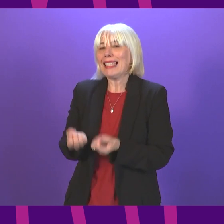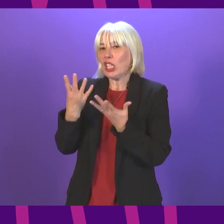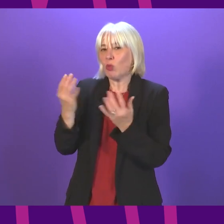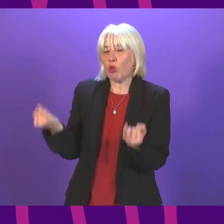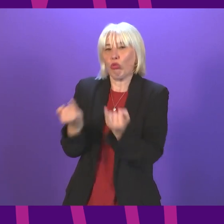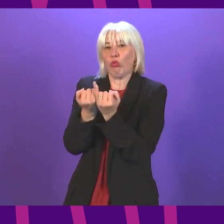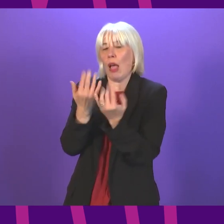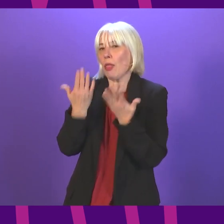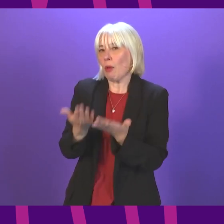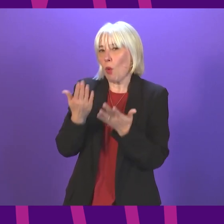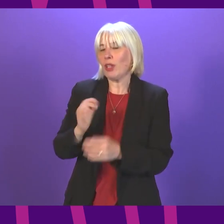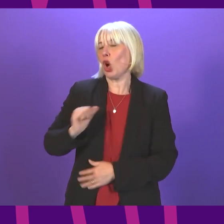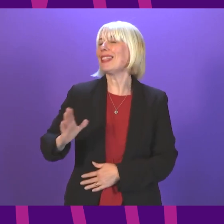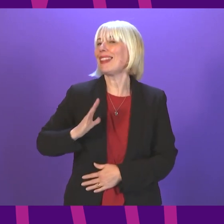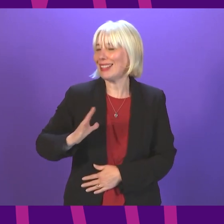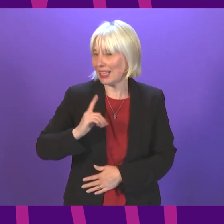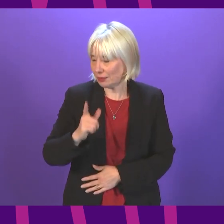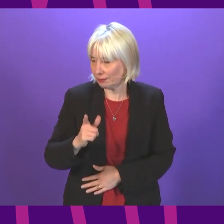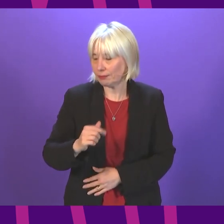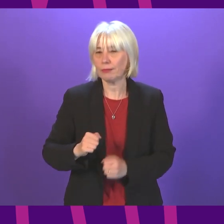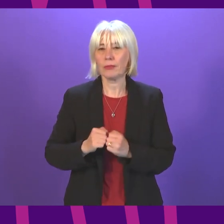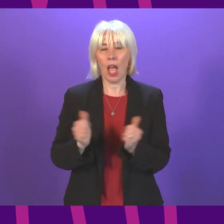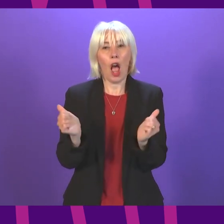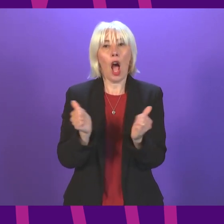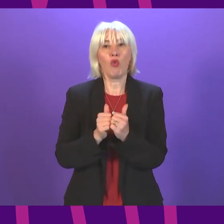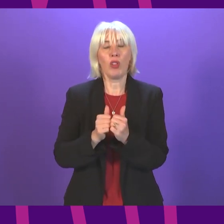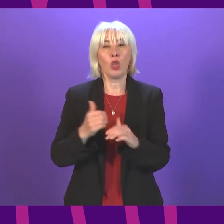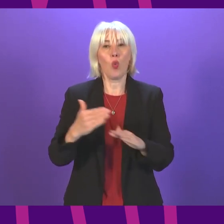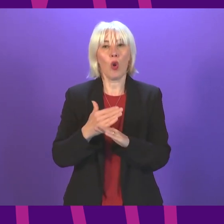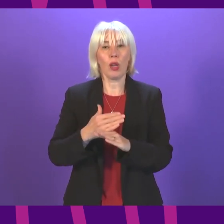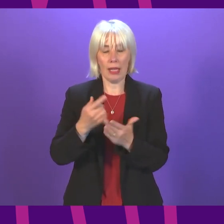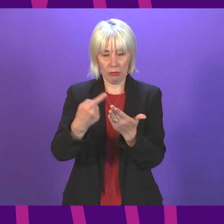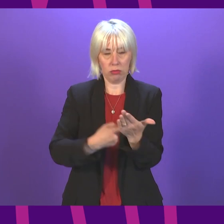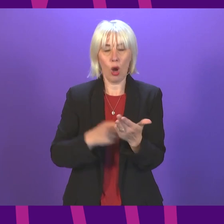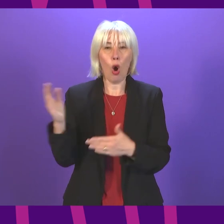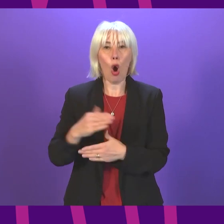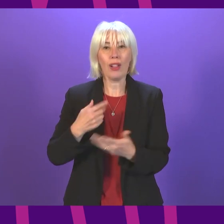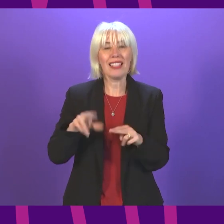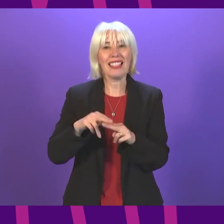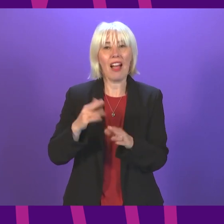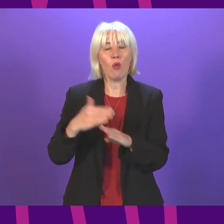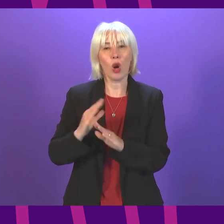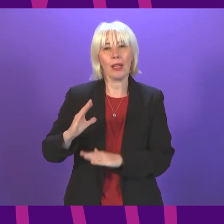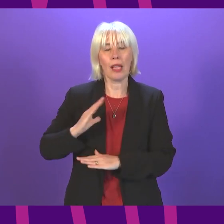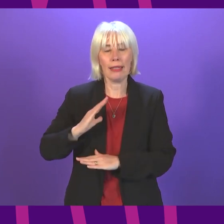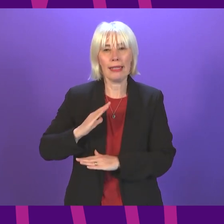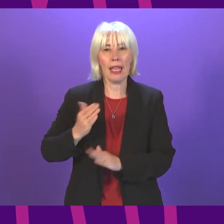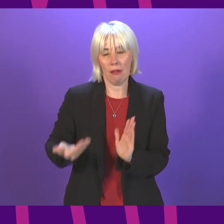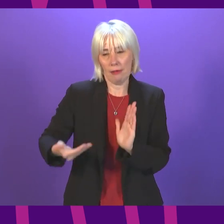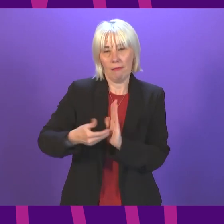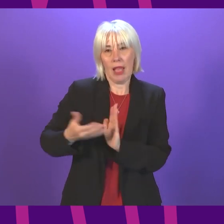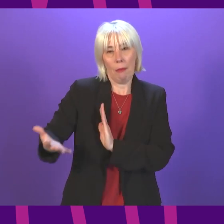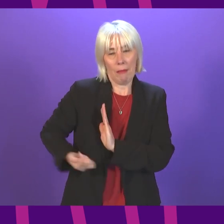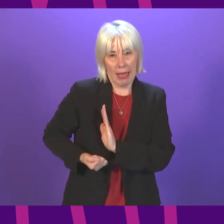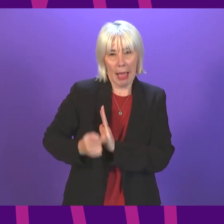Scotrail services on a Sunday. As part of agreed working conditions, all rail staff who work on a Sunday receive an enhanced payment. The current